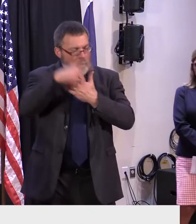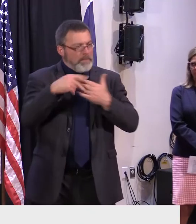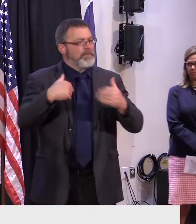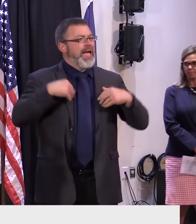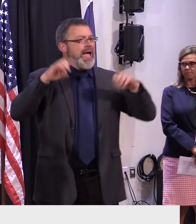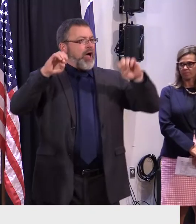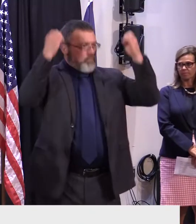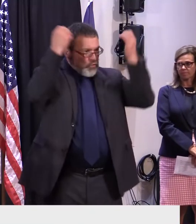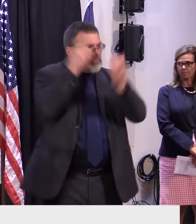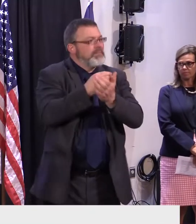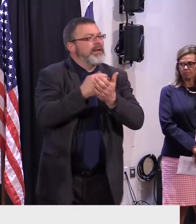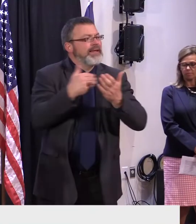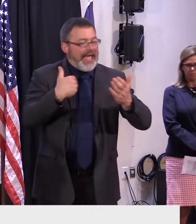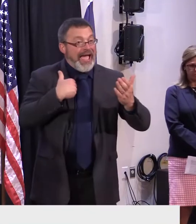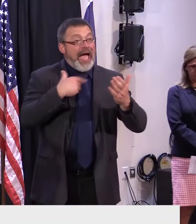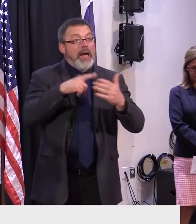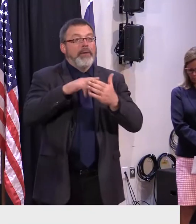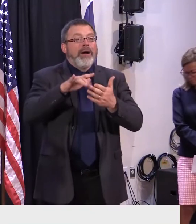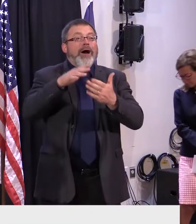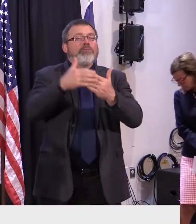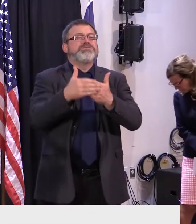perpetuity. Commissioner Brown?